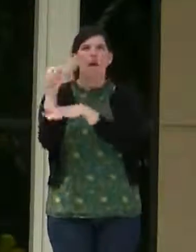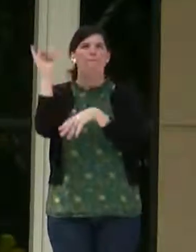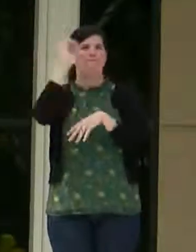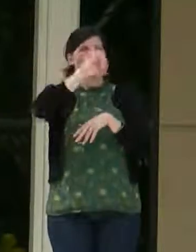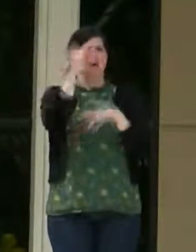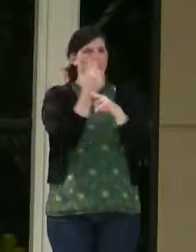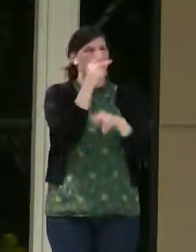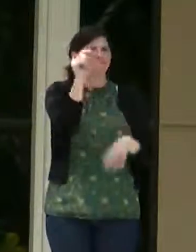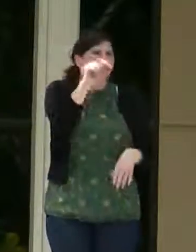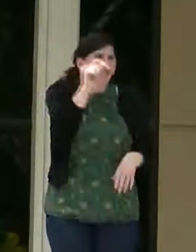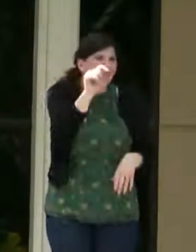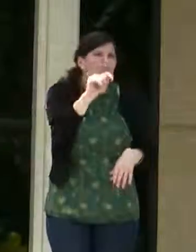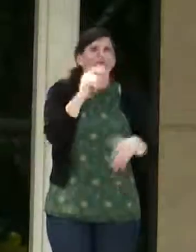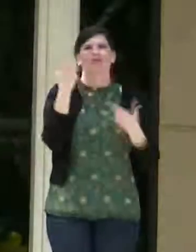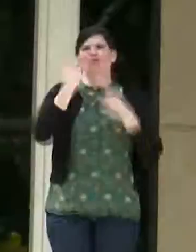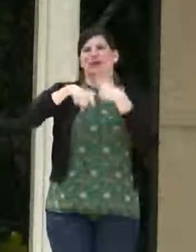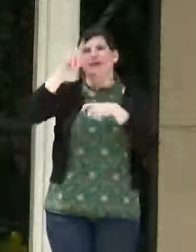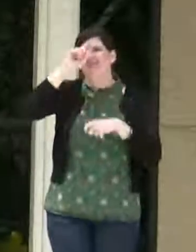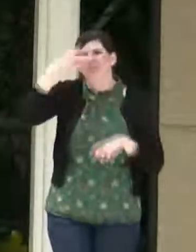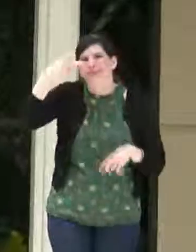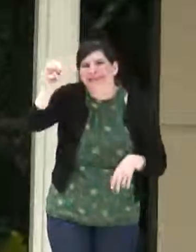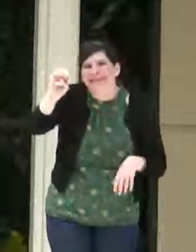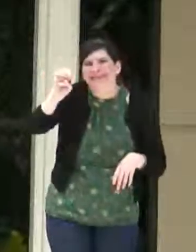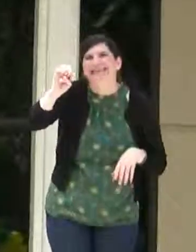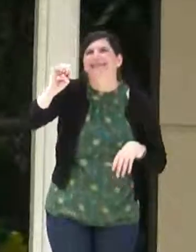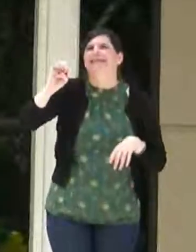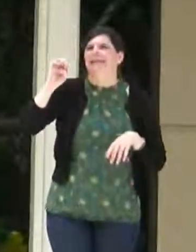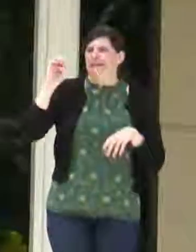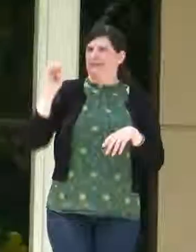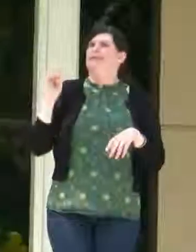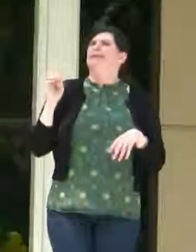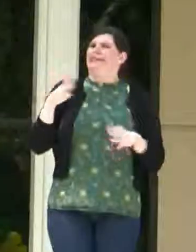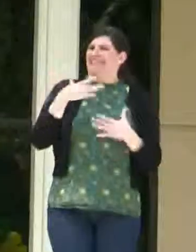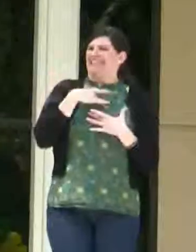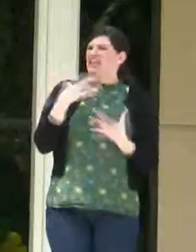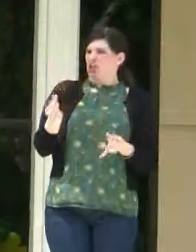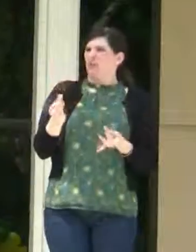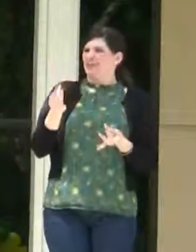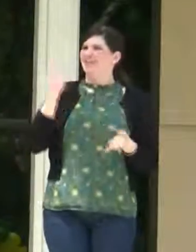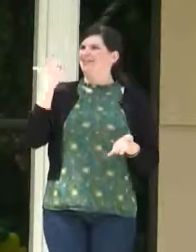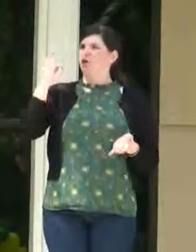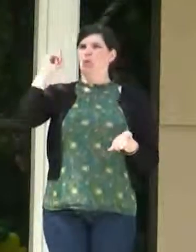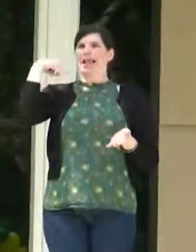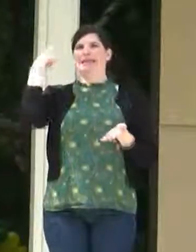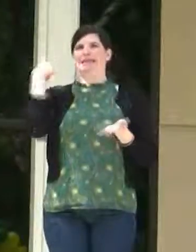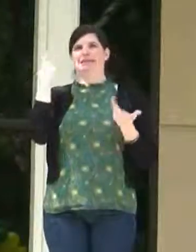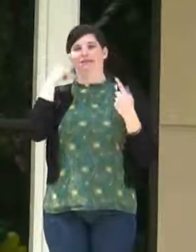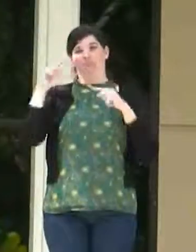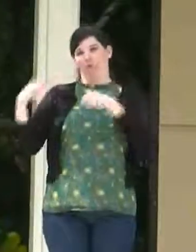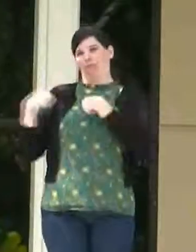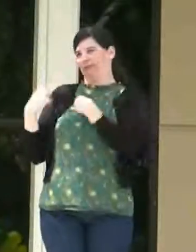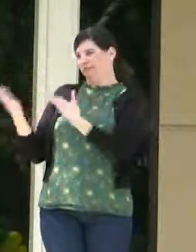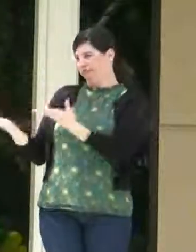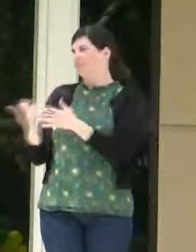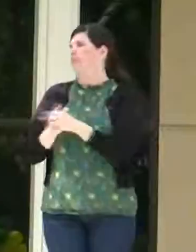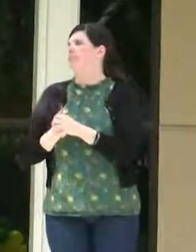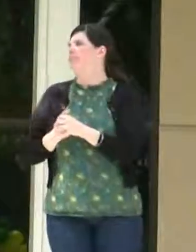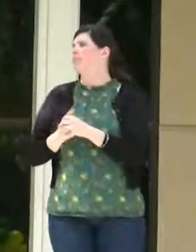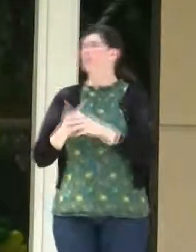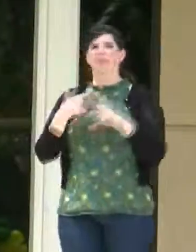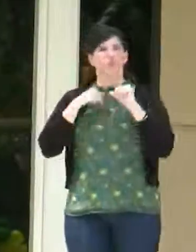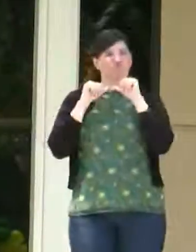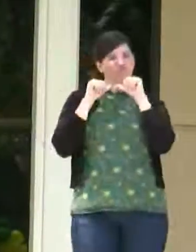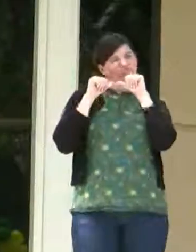and changing for PE. It was really interesting and crazy for me. I